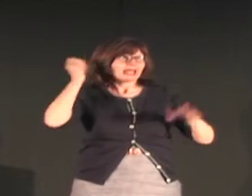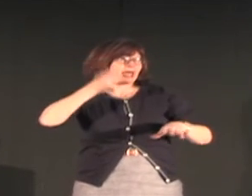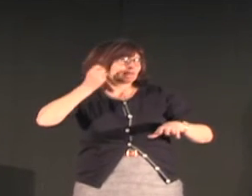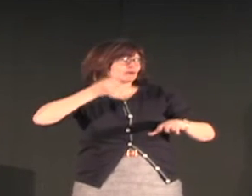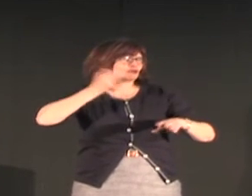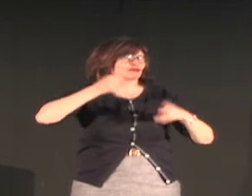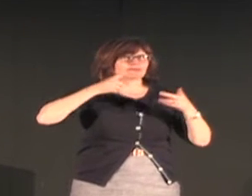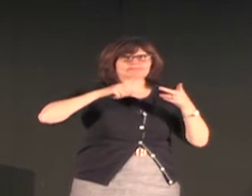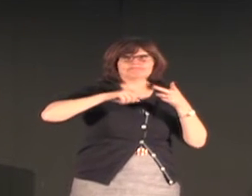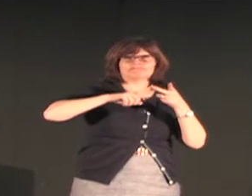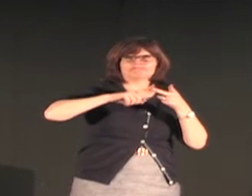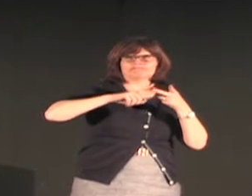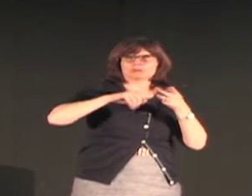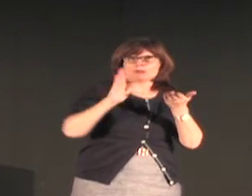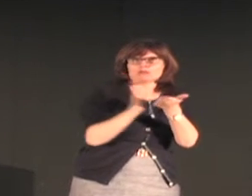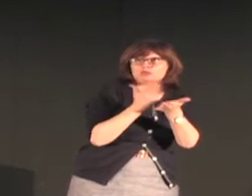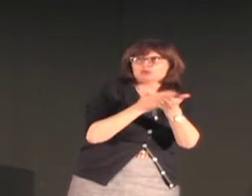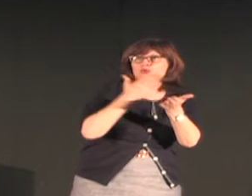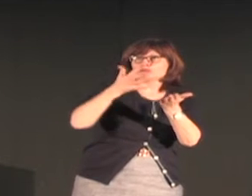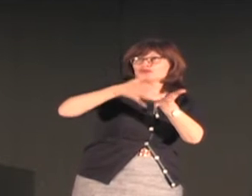use their body